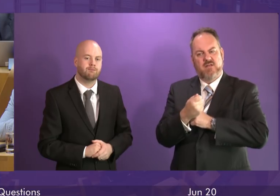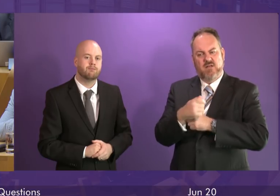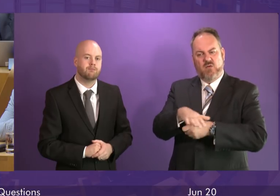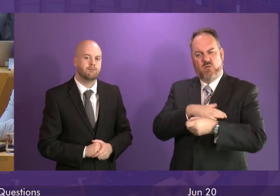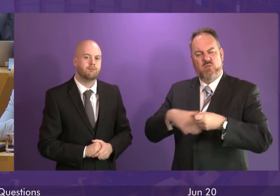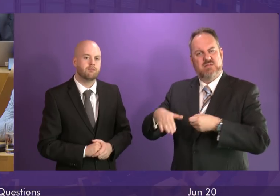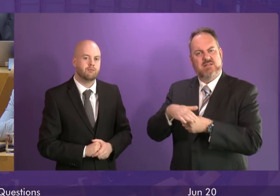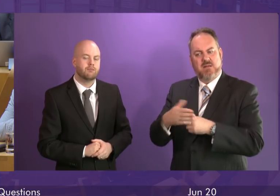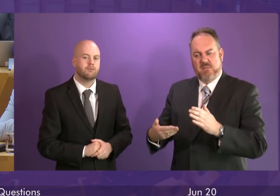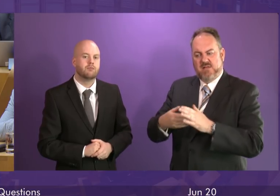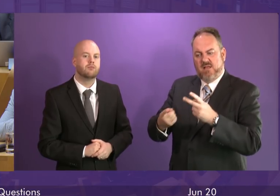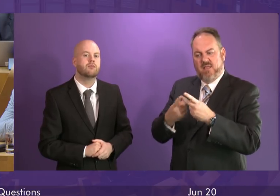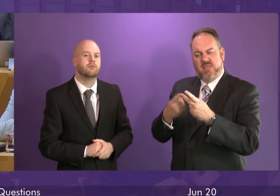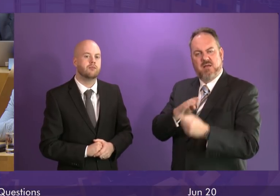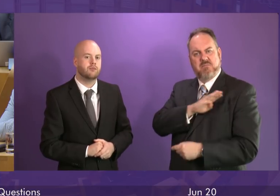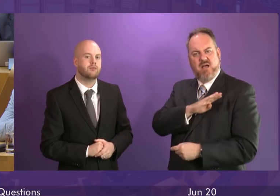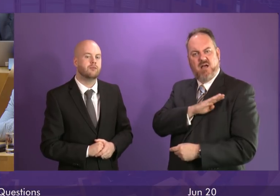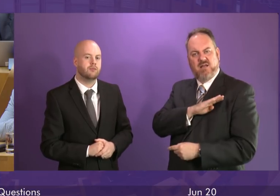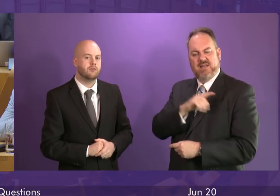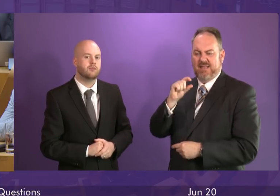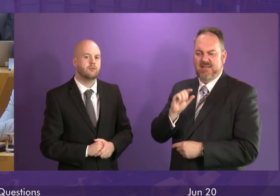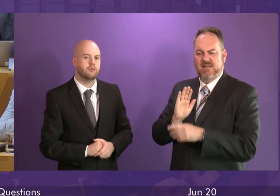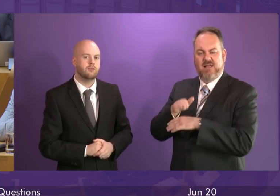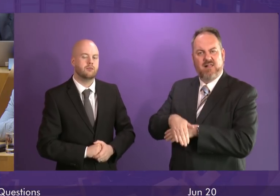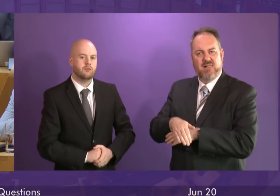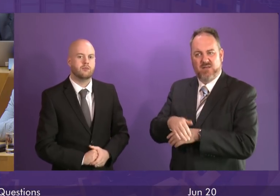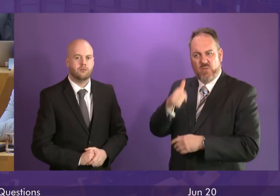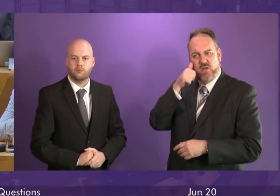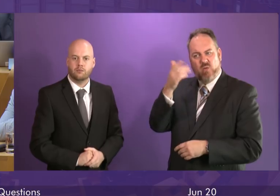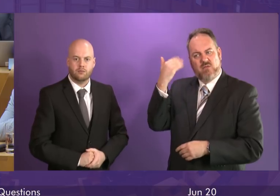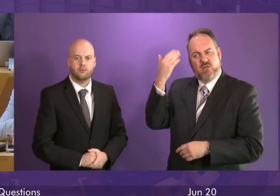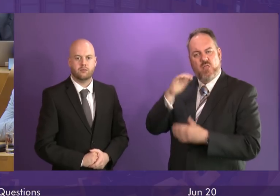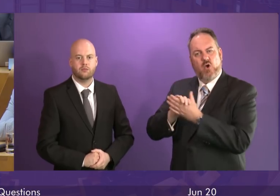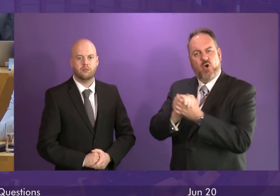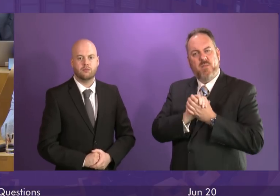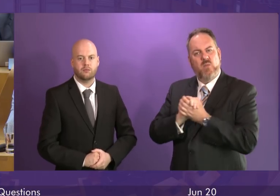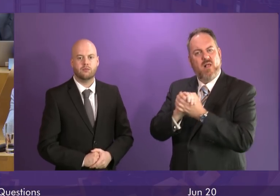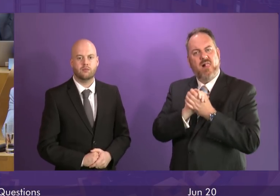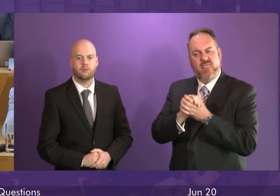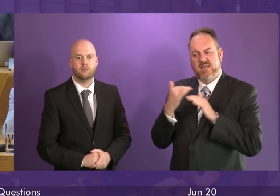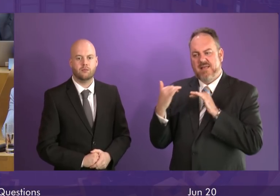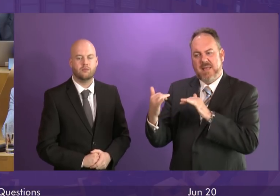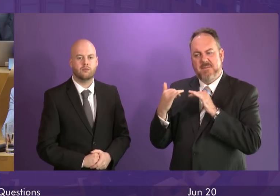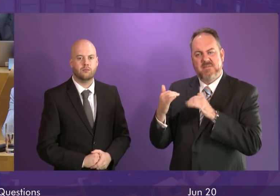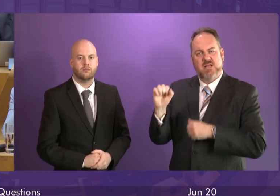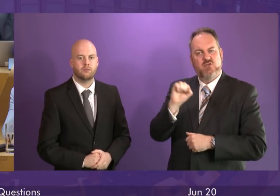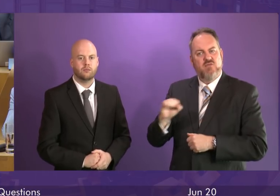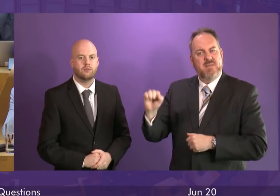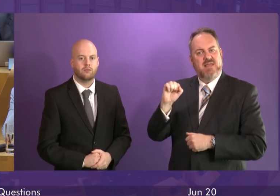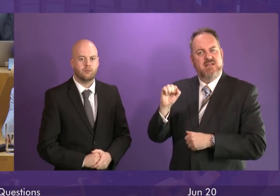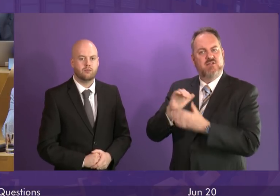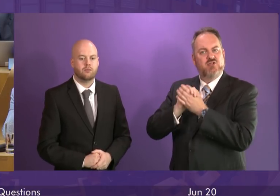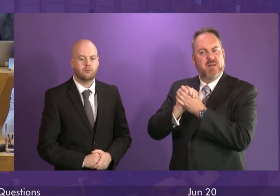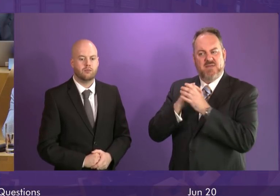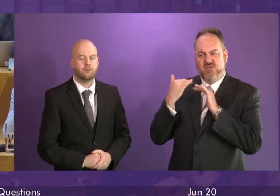in Little Hill. Given the success of the Commonwealth Games and the European Championships and the legacy of increased